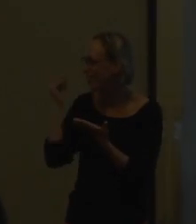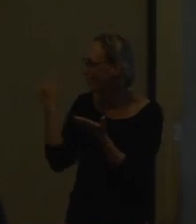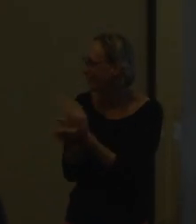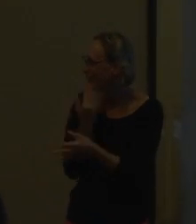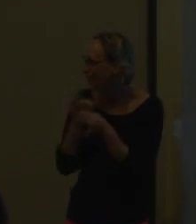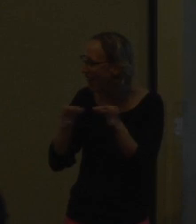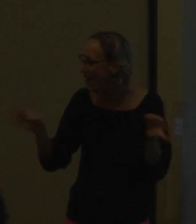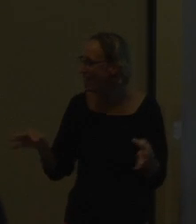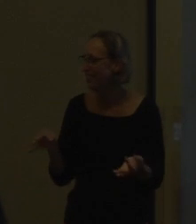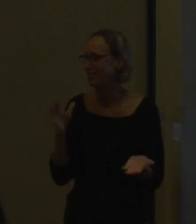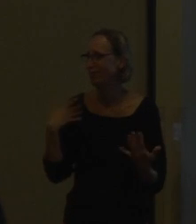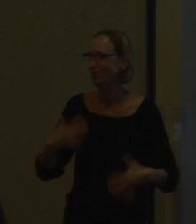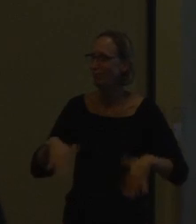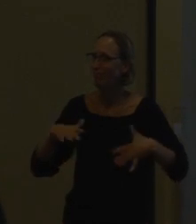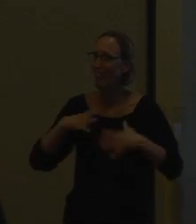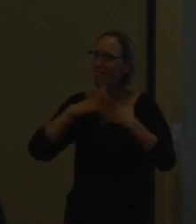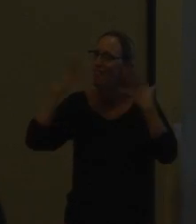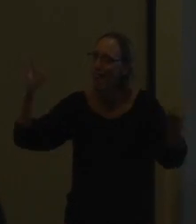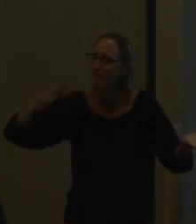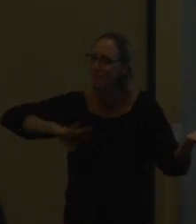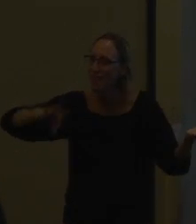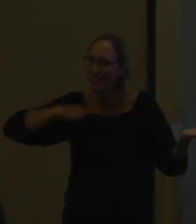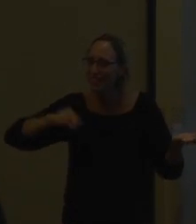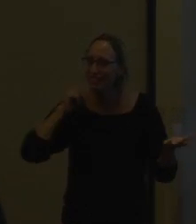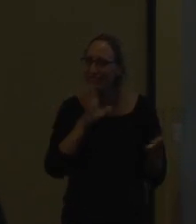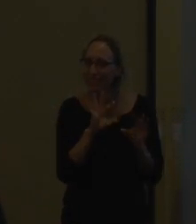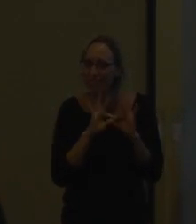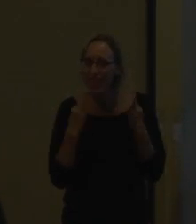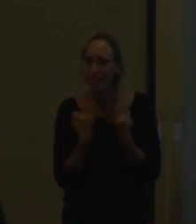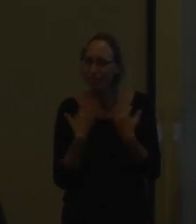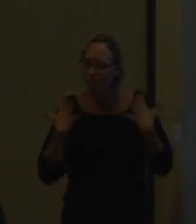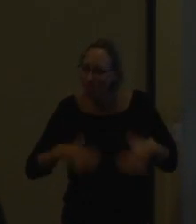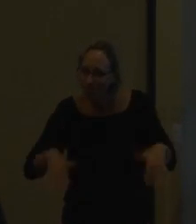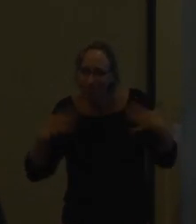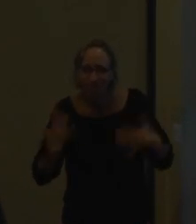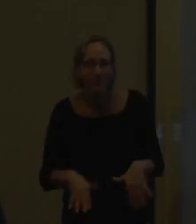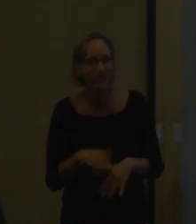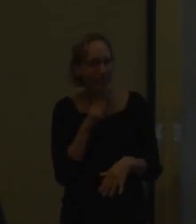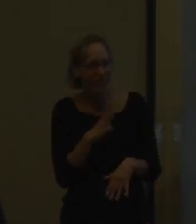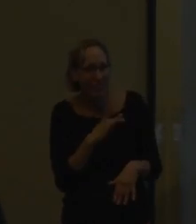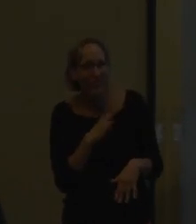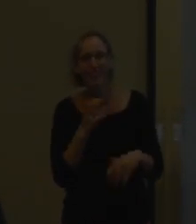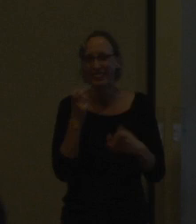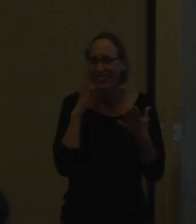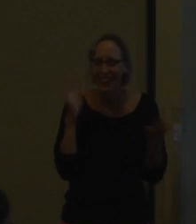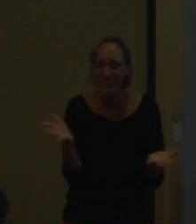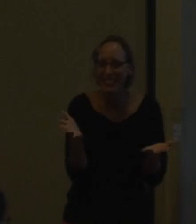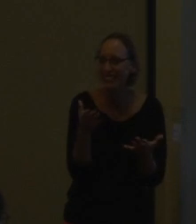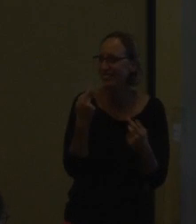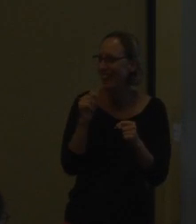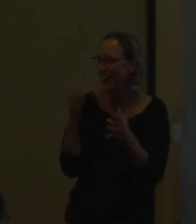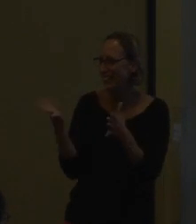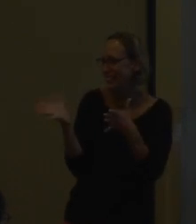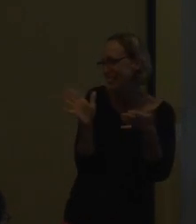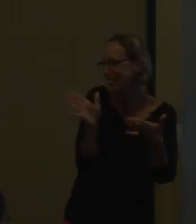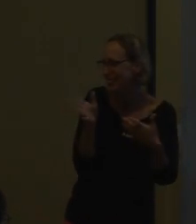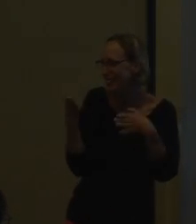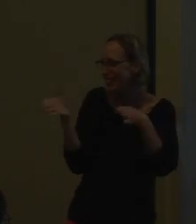And the family can learn a new language, which is awesome. And that's a lot of benefit for just one family. We try to be more